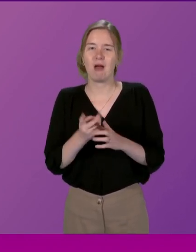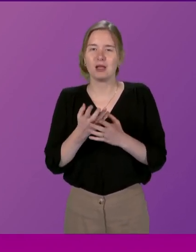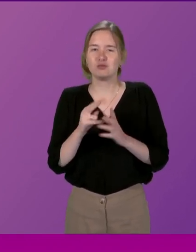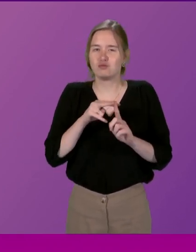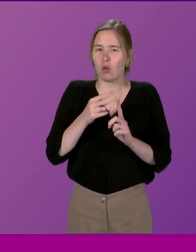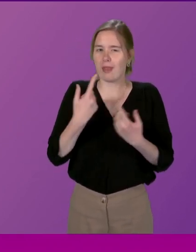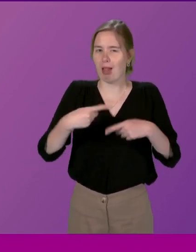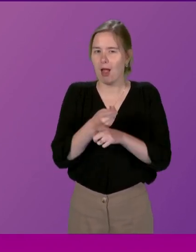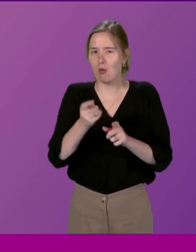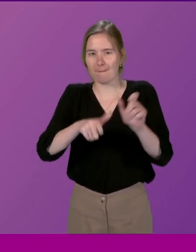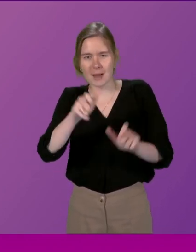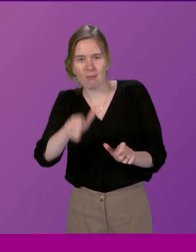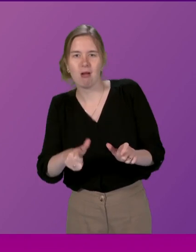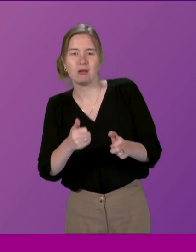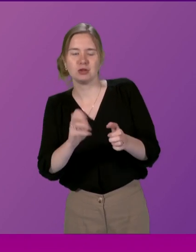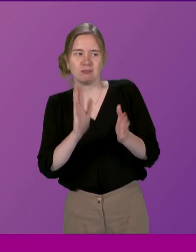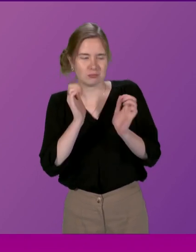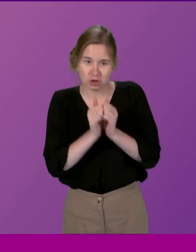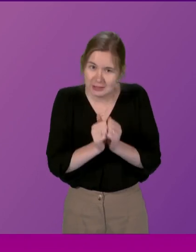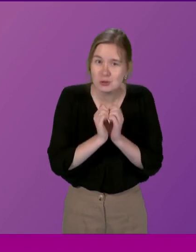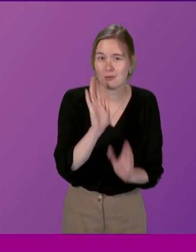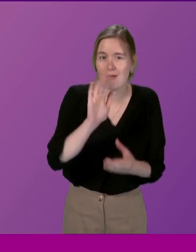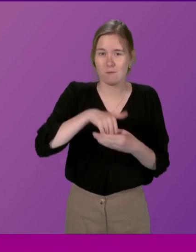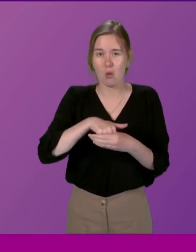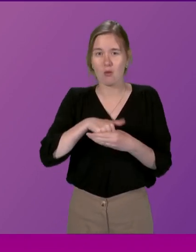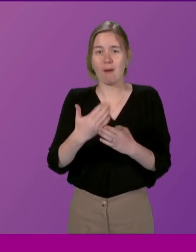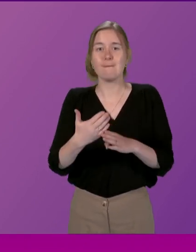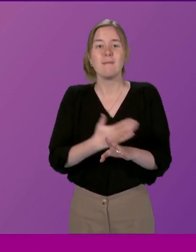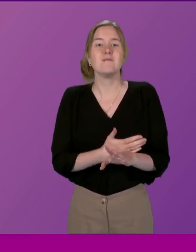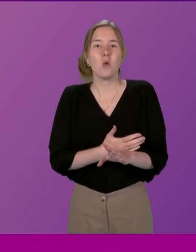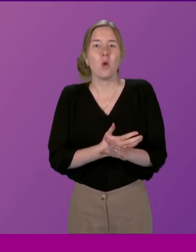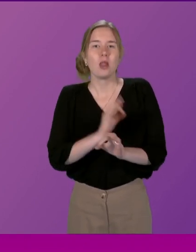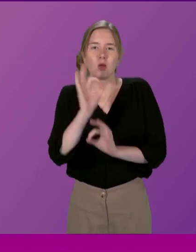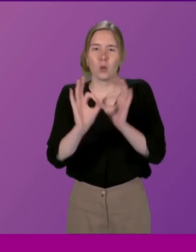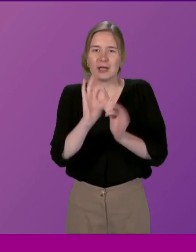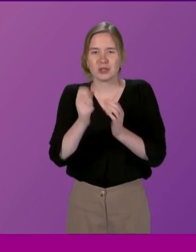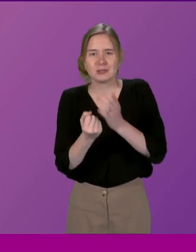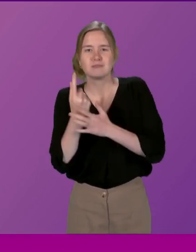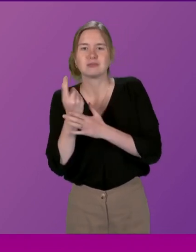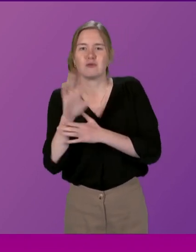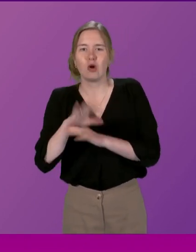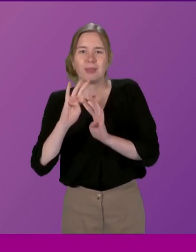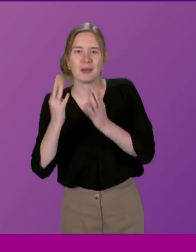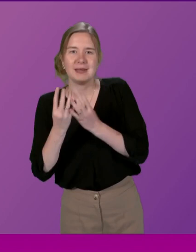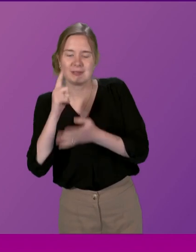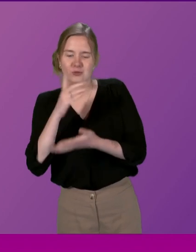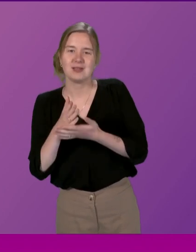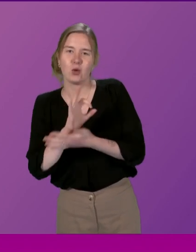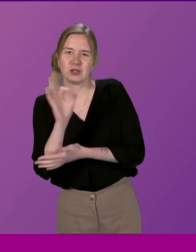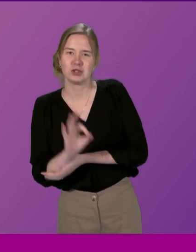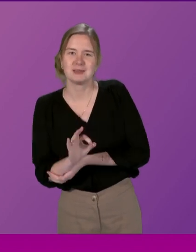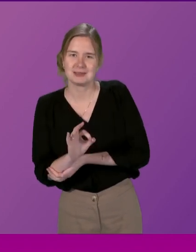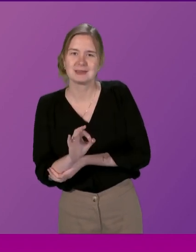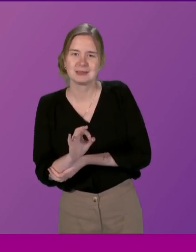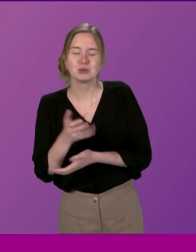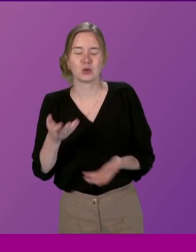will allow citizens to genuinely participate before the questions, in essence, come for the committees to be decided. And we